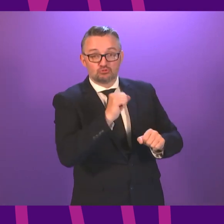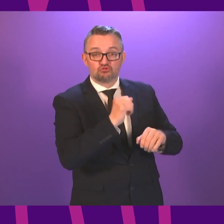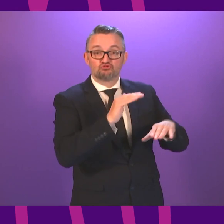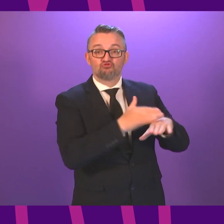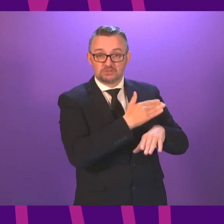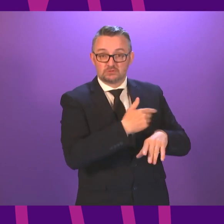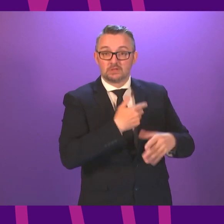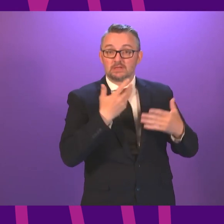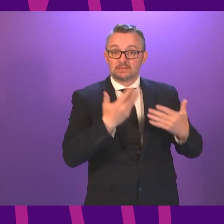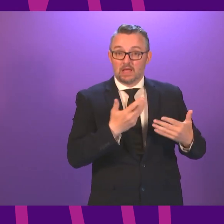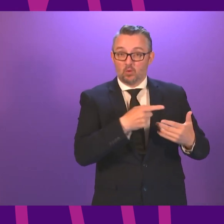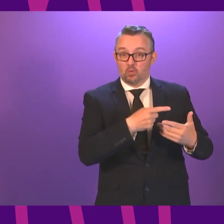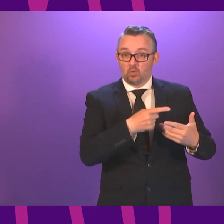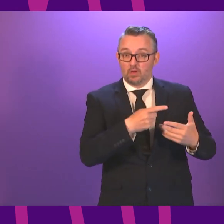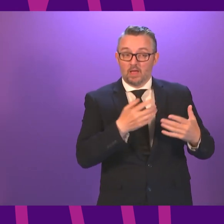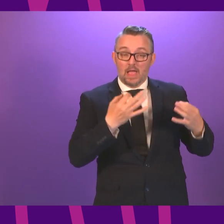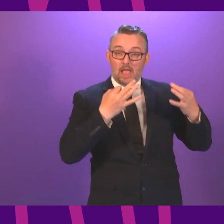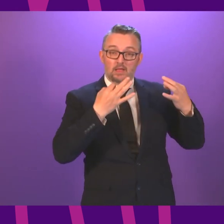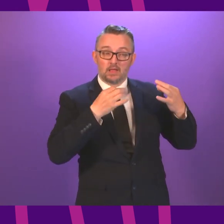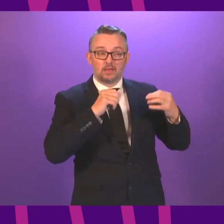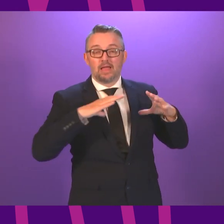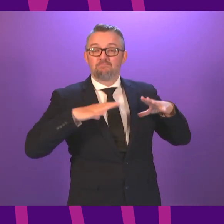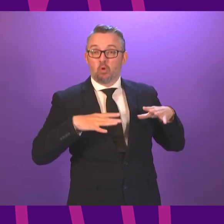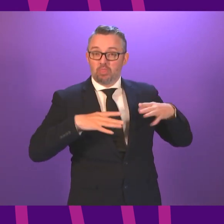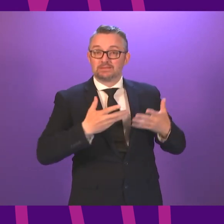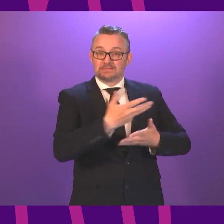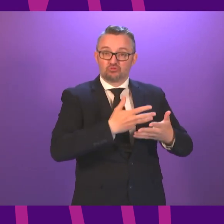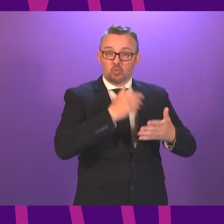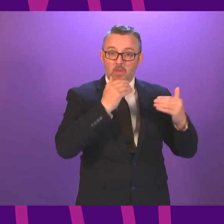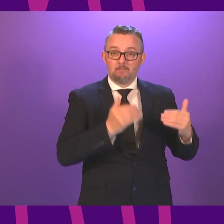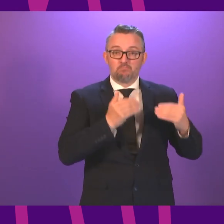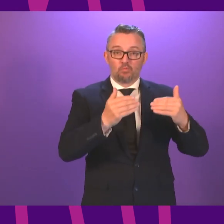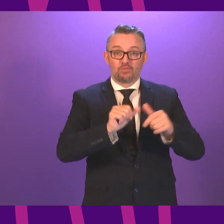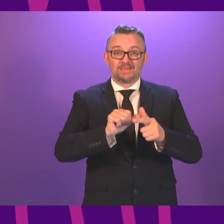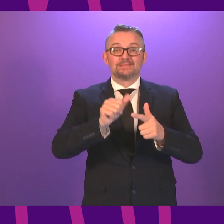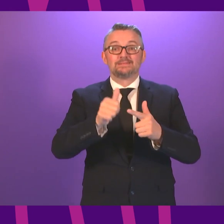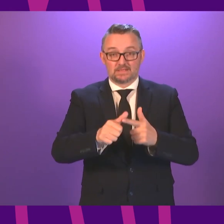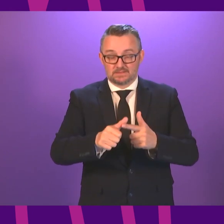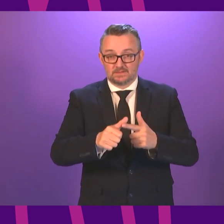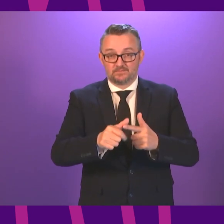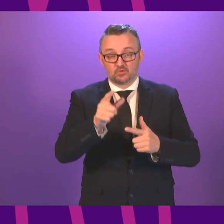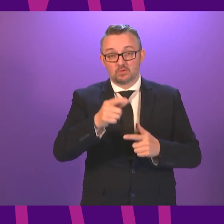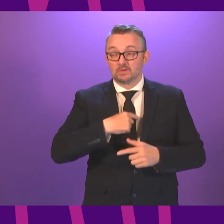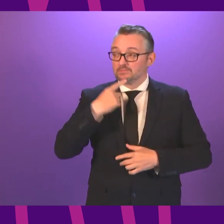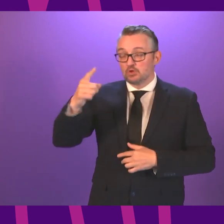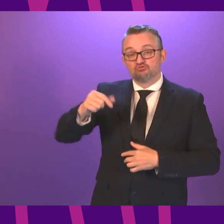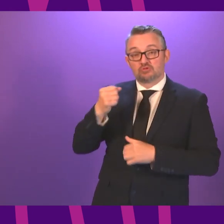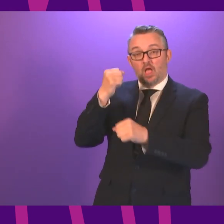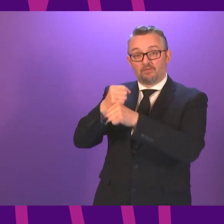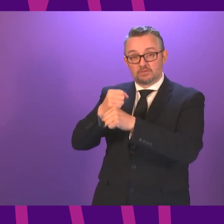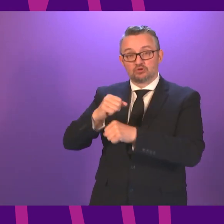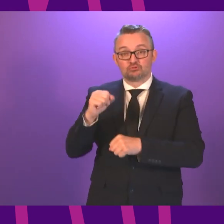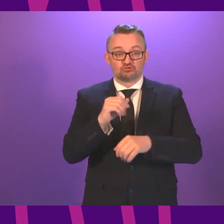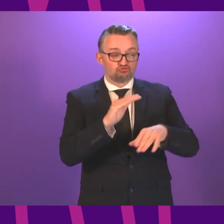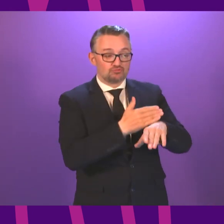that we will now move these informal discussions to the next stage. I can confirm that the Scottish Government and the Scottish Green